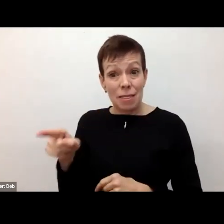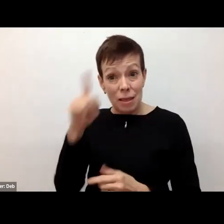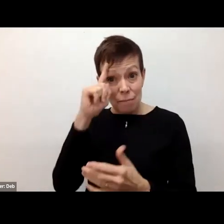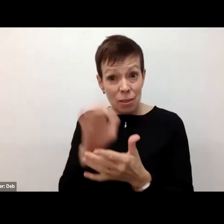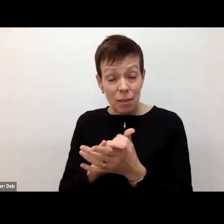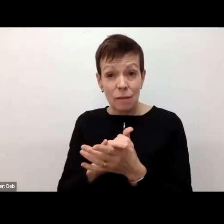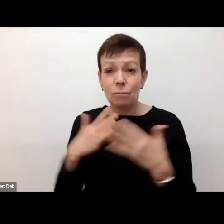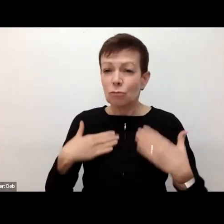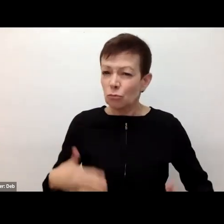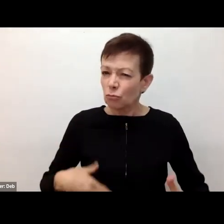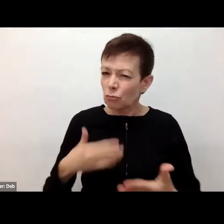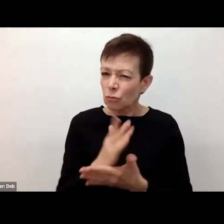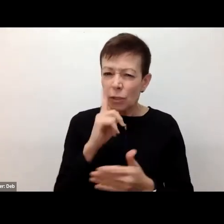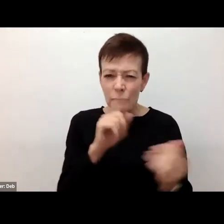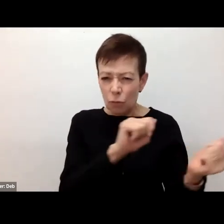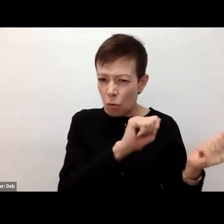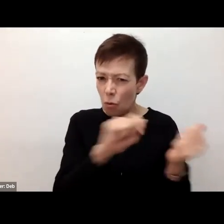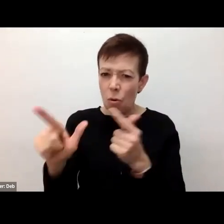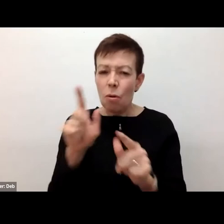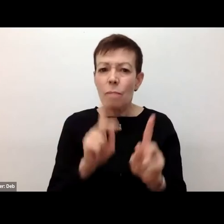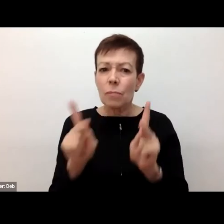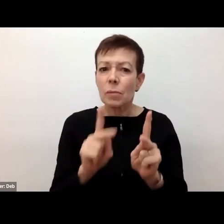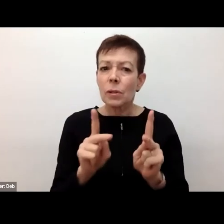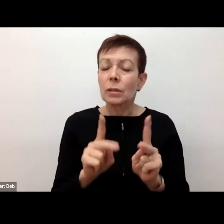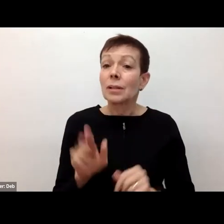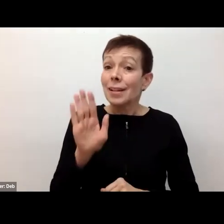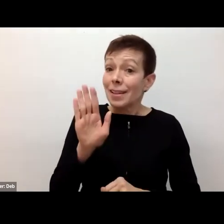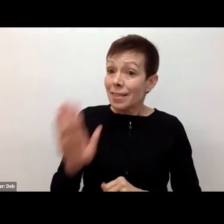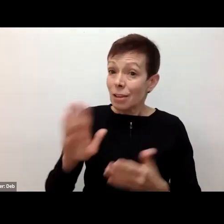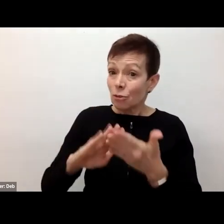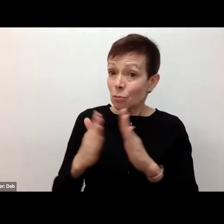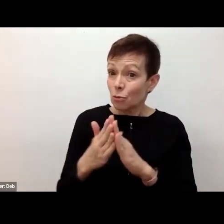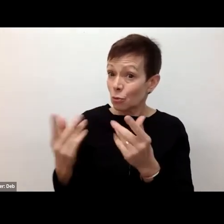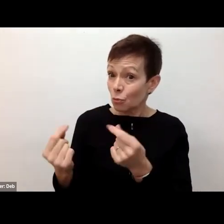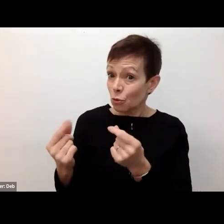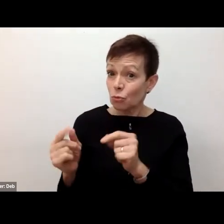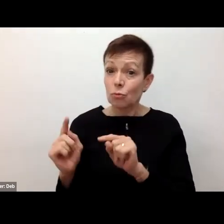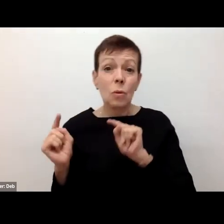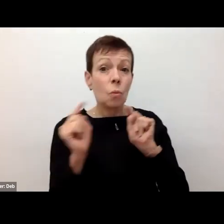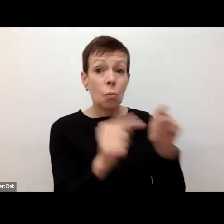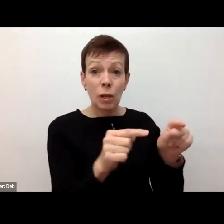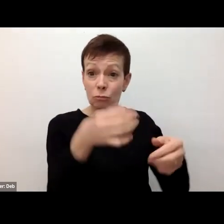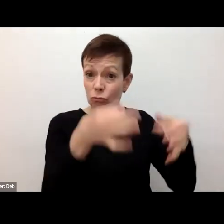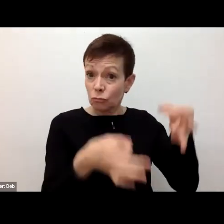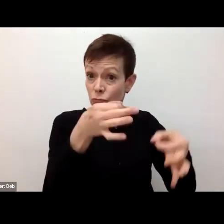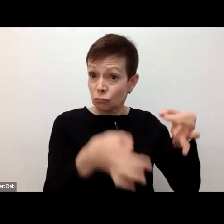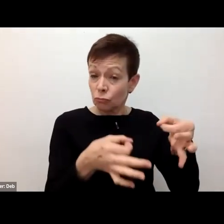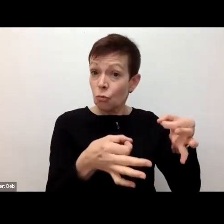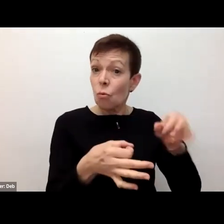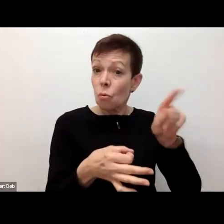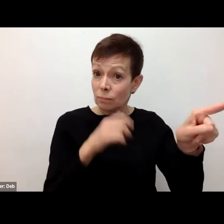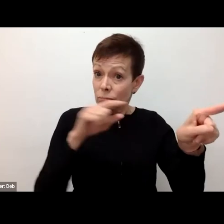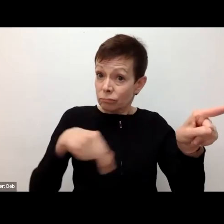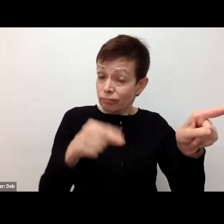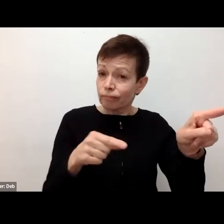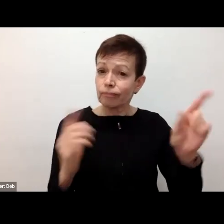of all people that the Sikh community went to the Quebec National Assembly to intervene, to speak